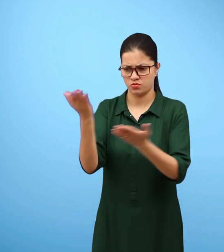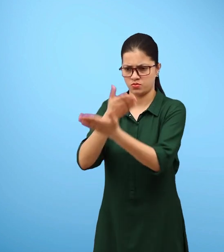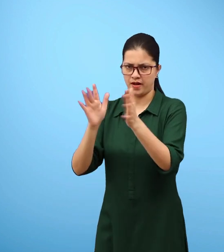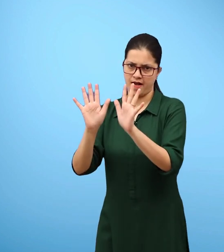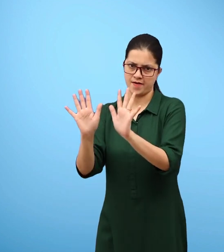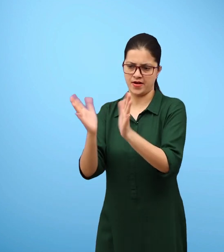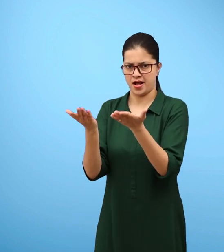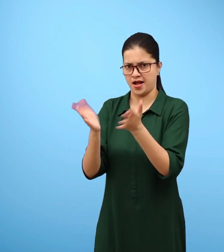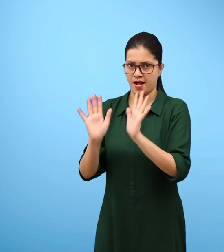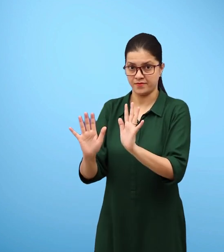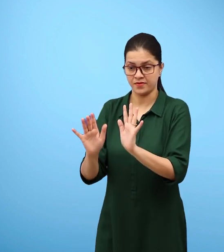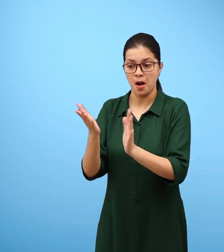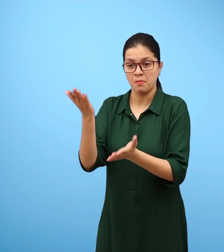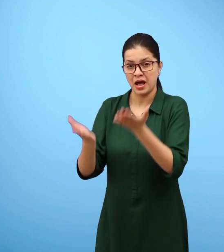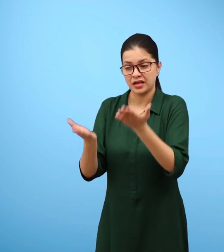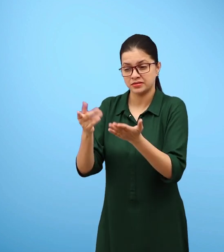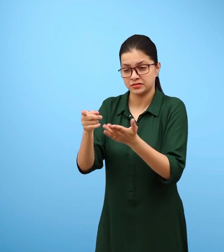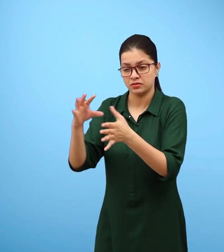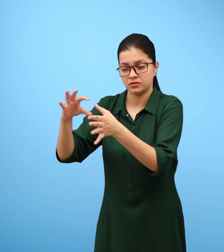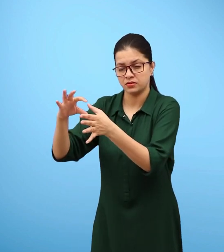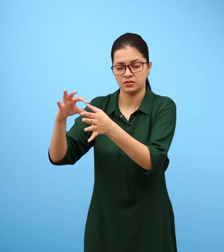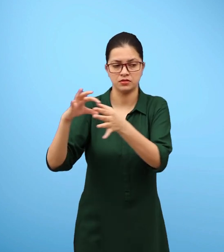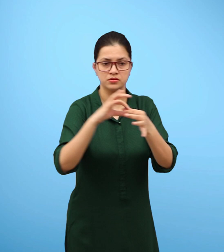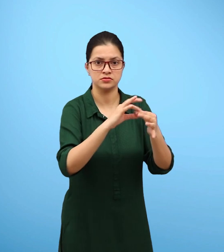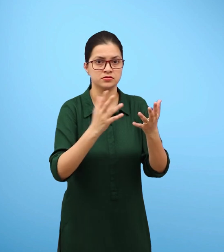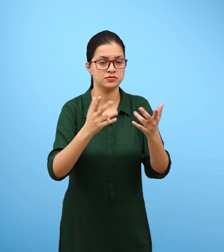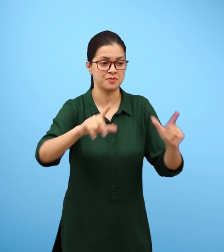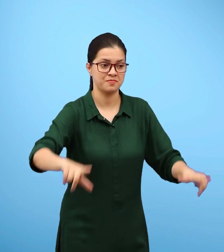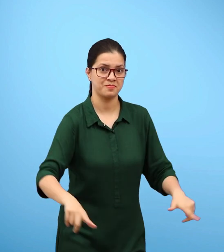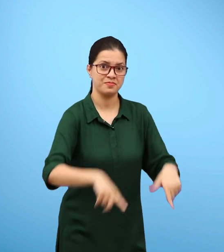plants and animals and by the photosynthesis in plants.